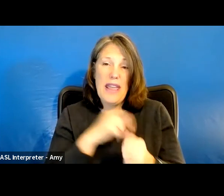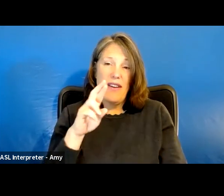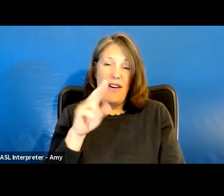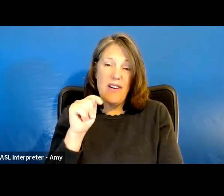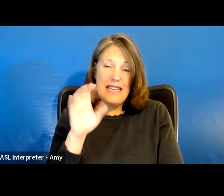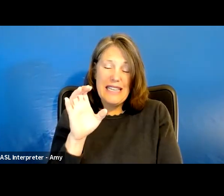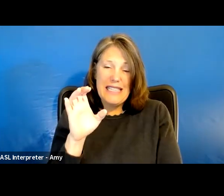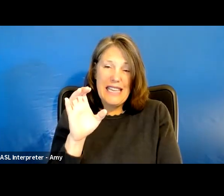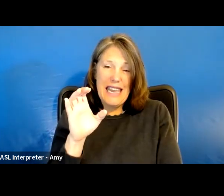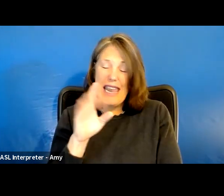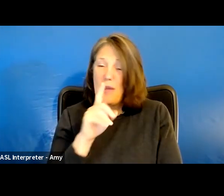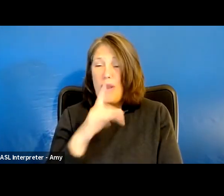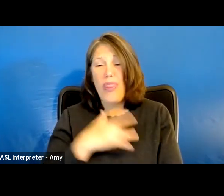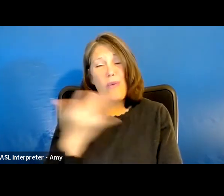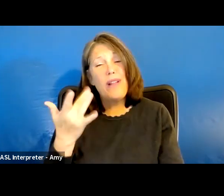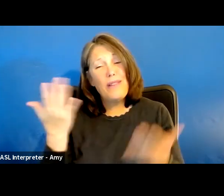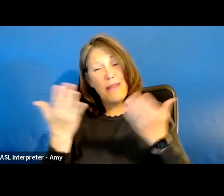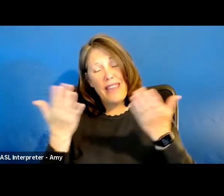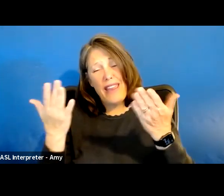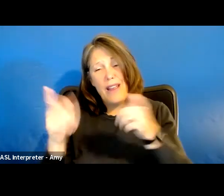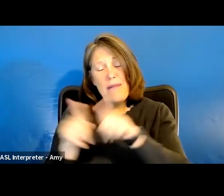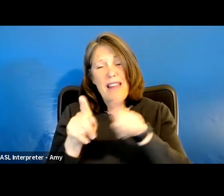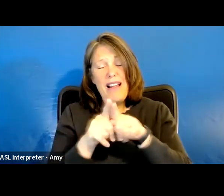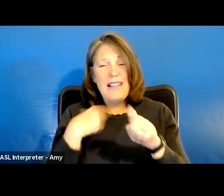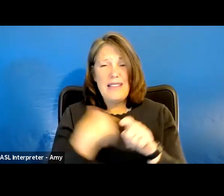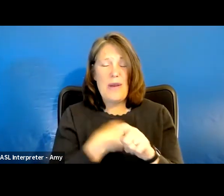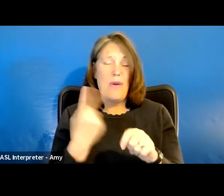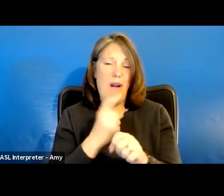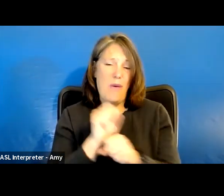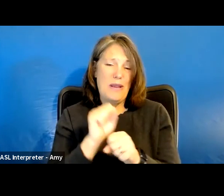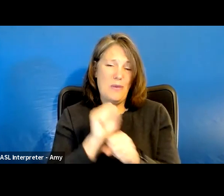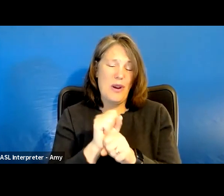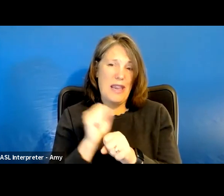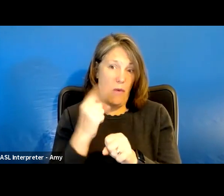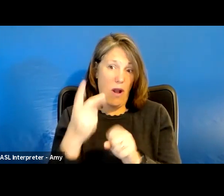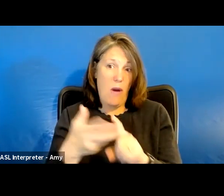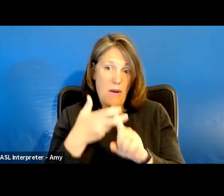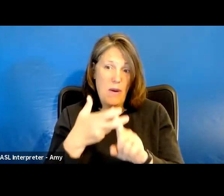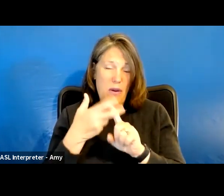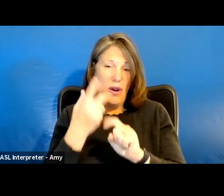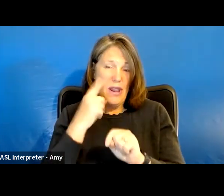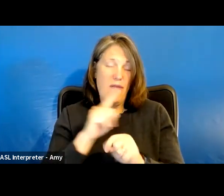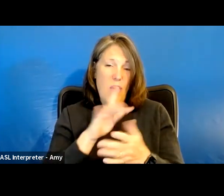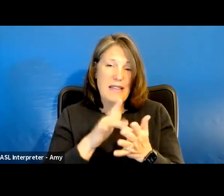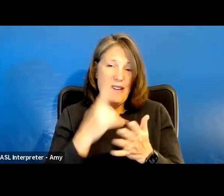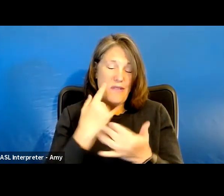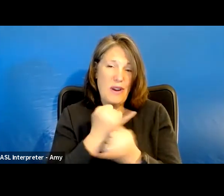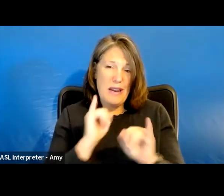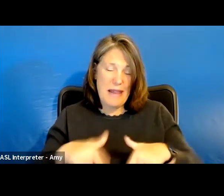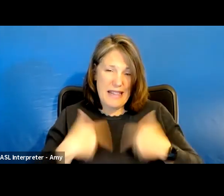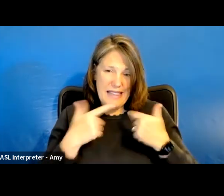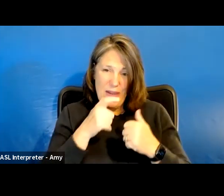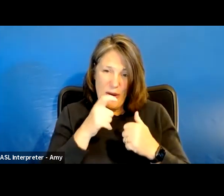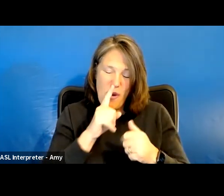are delighted to be here, but we're also always working. We are recruiting for centers for independent living who are